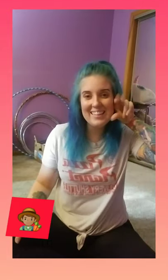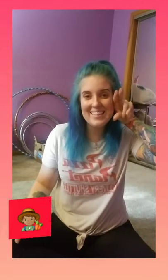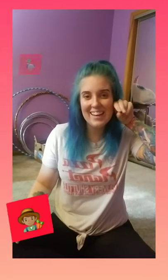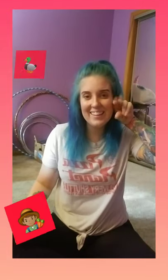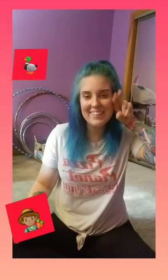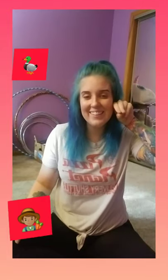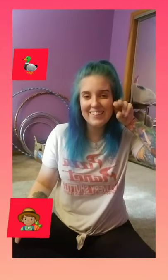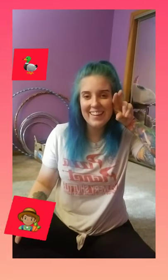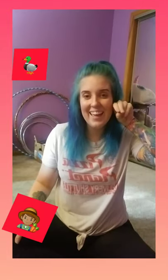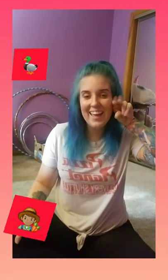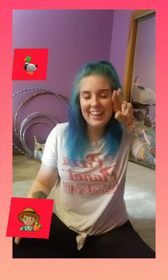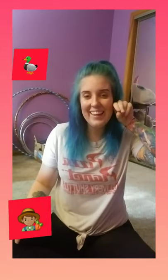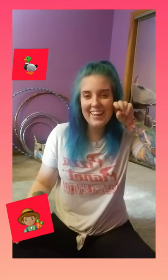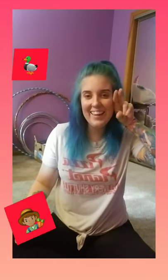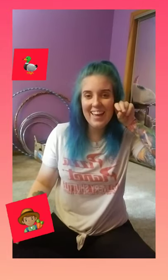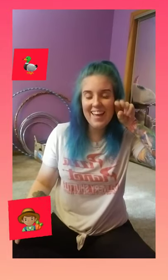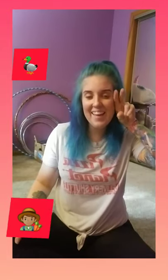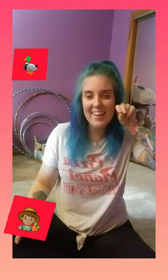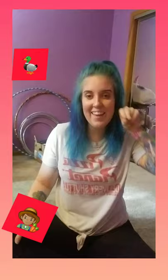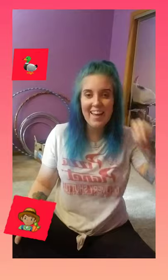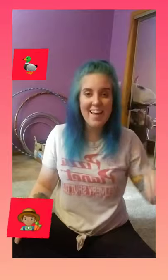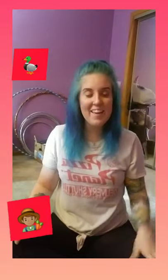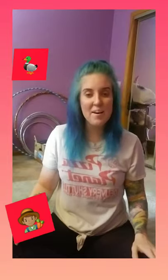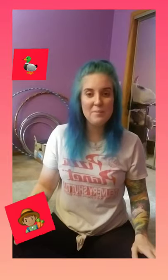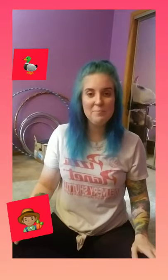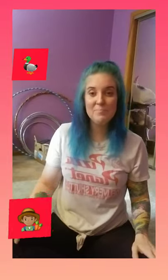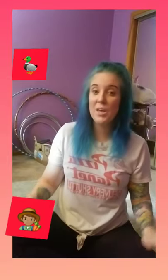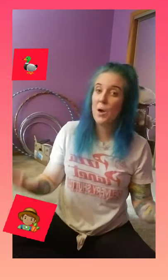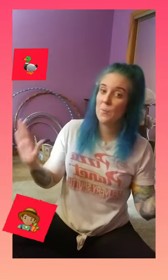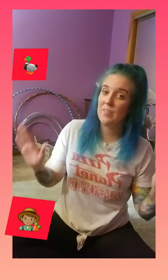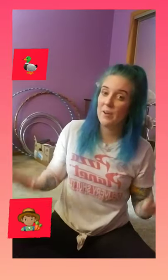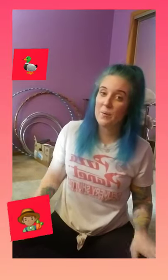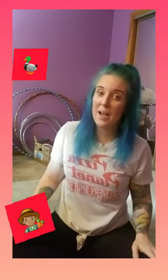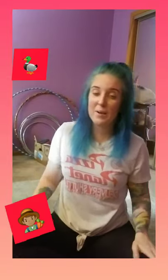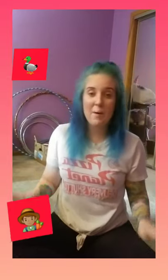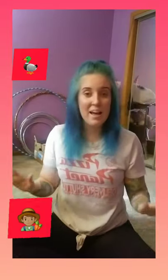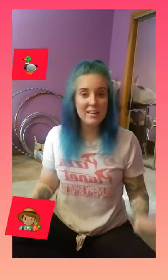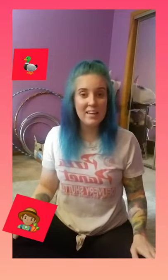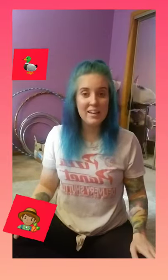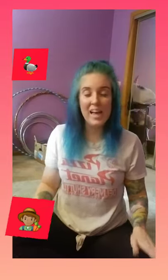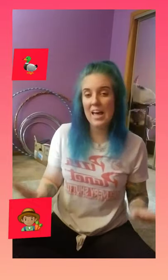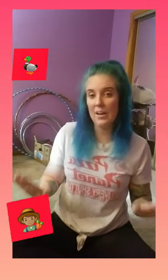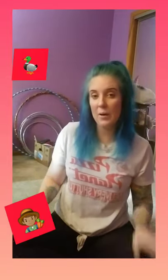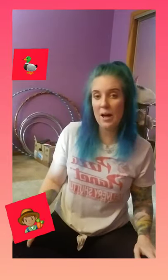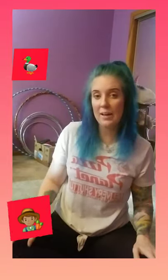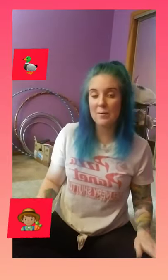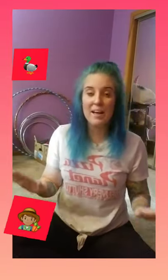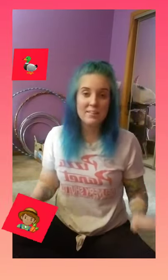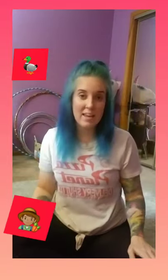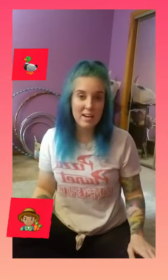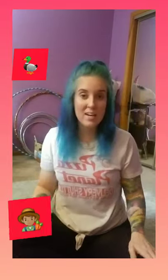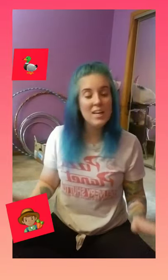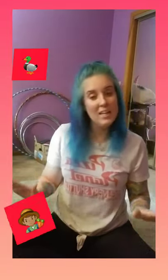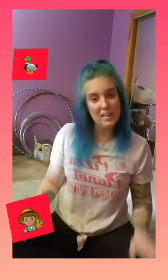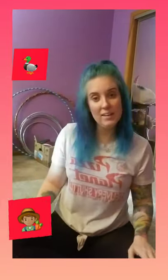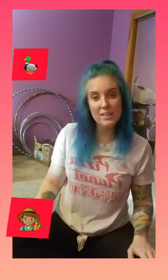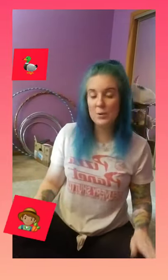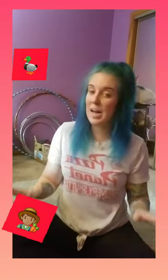duck. E-I-E-I-O. With a quack quack here and a quack quack there. Here a quack